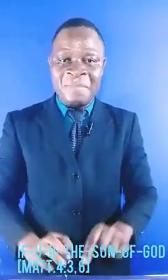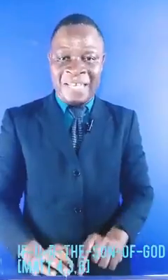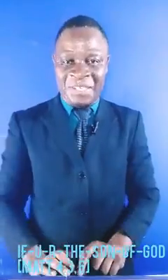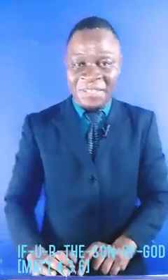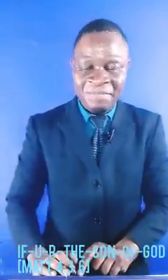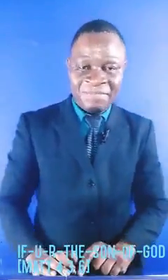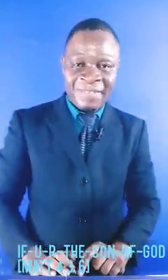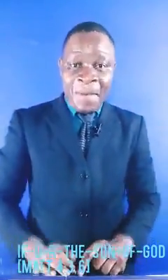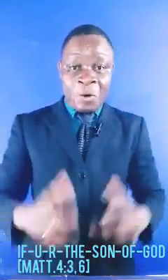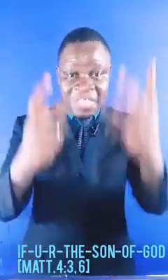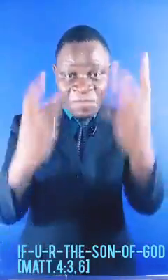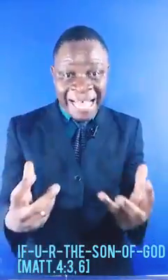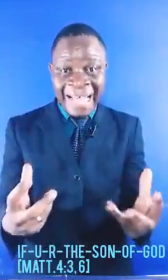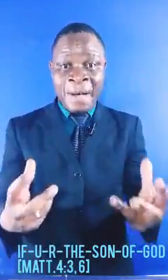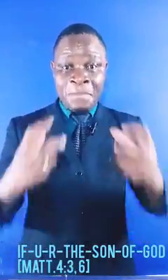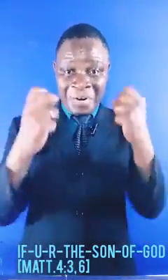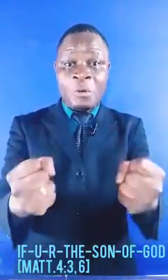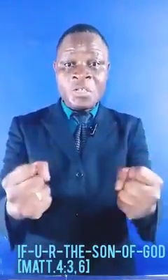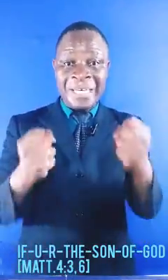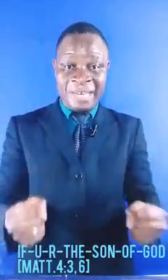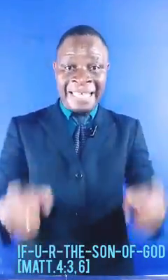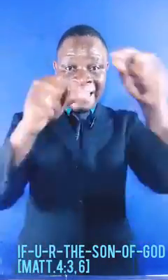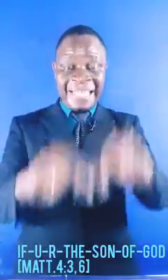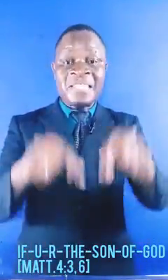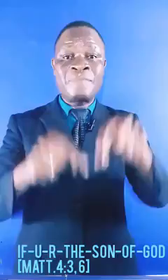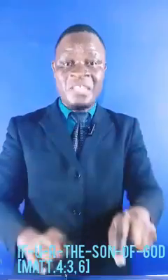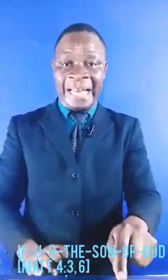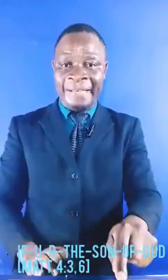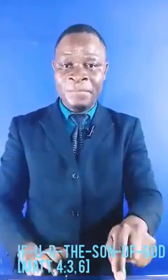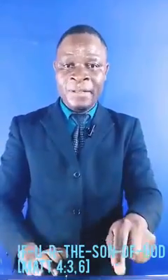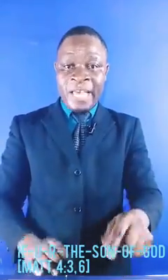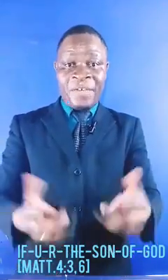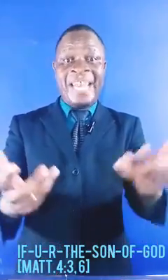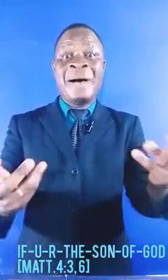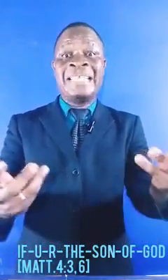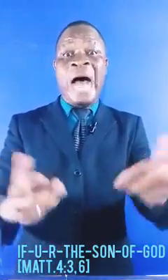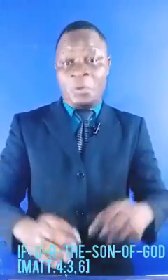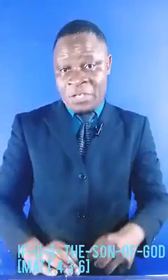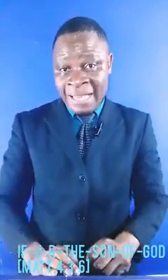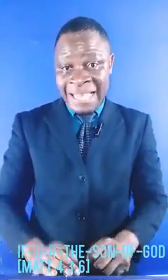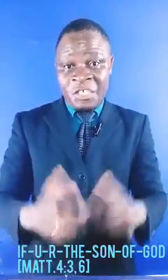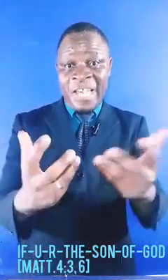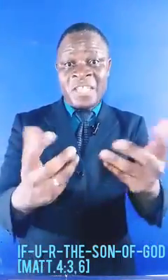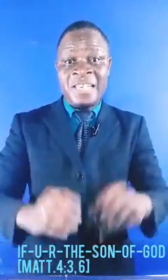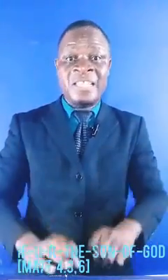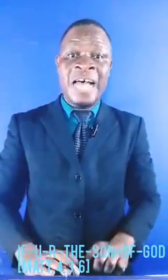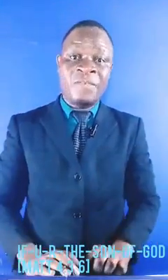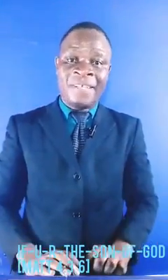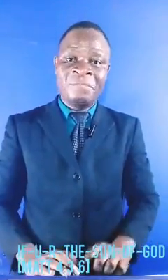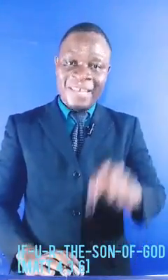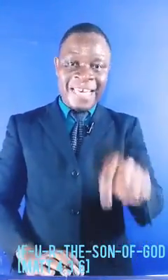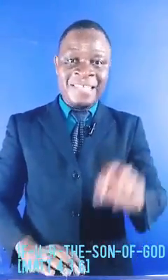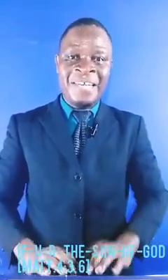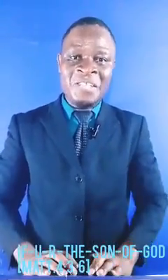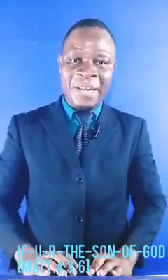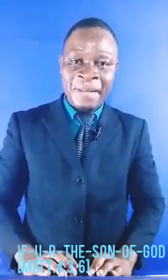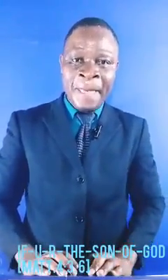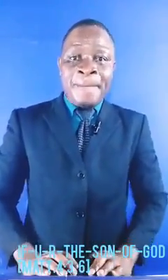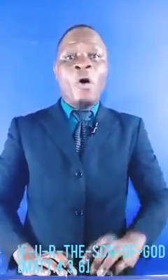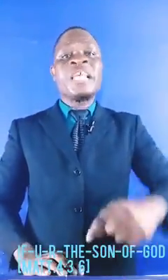temptations. Because the father pronounced on him that, This is my son. If anybody doubts, that Jesus is the son of God, here is the testimony. Because